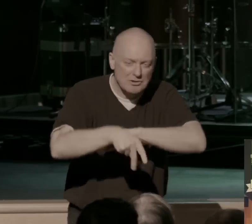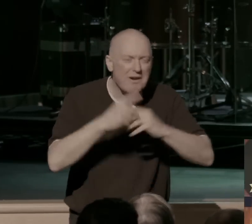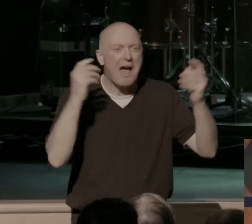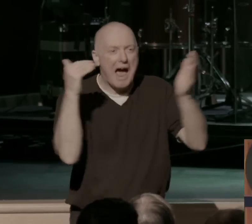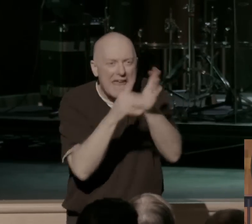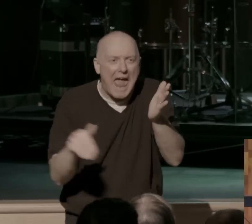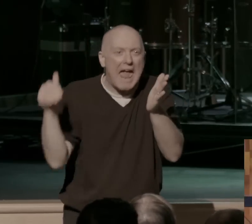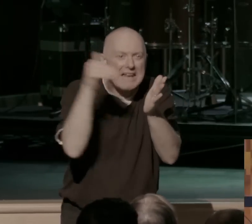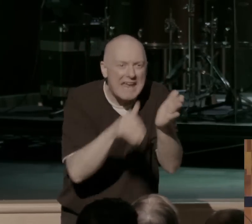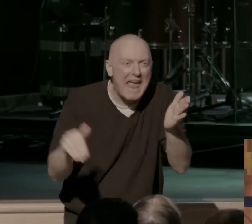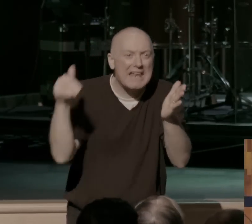comes Jesus.